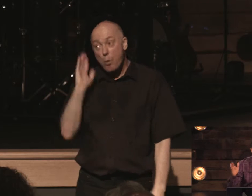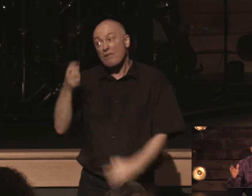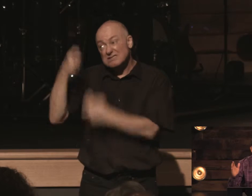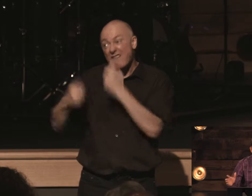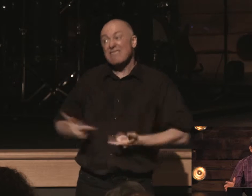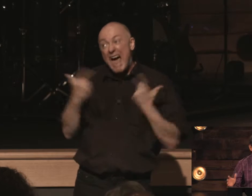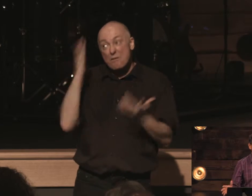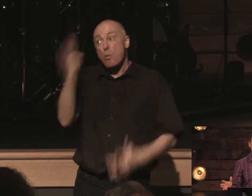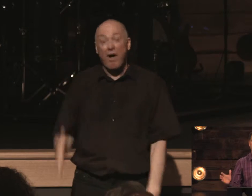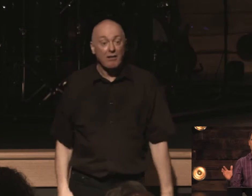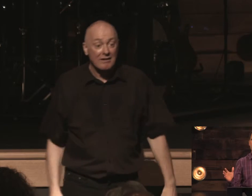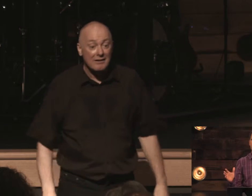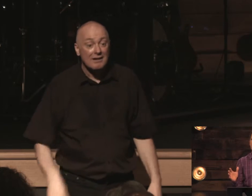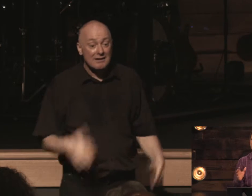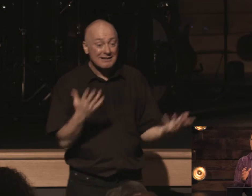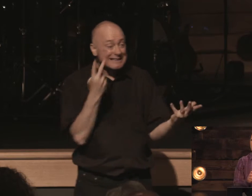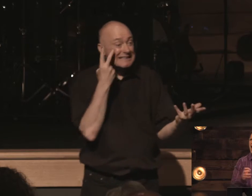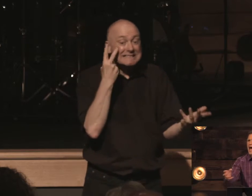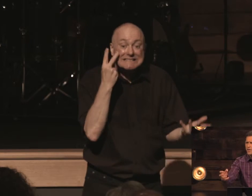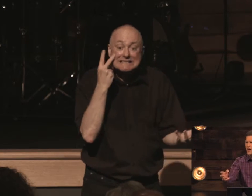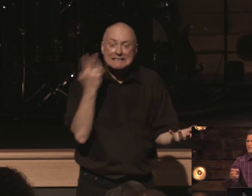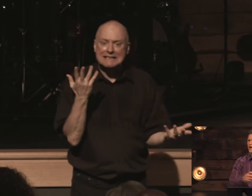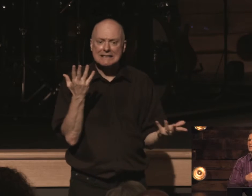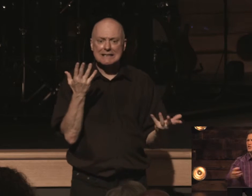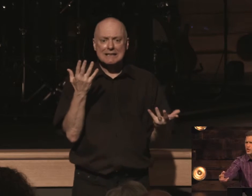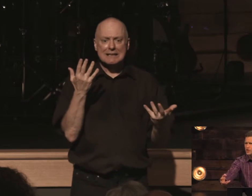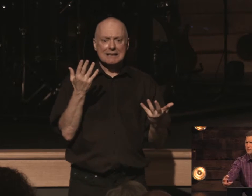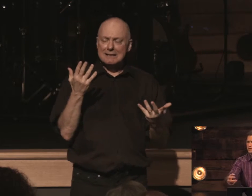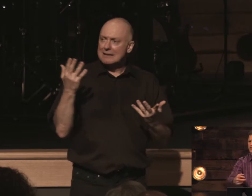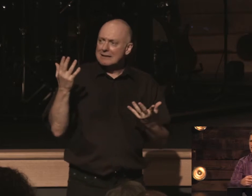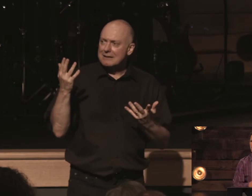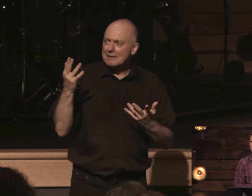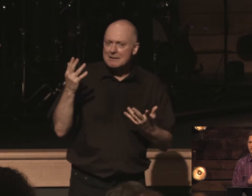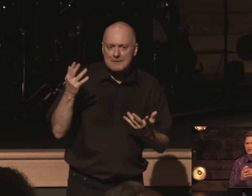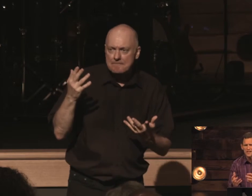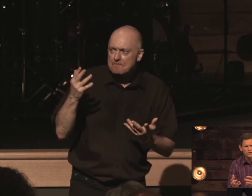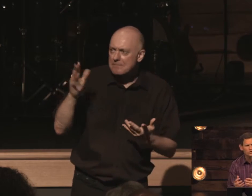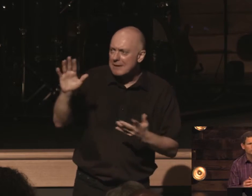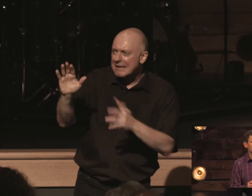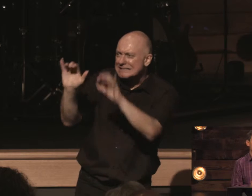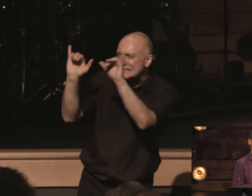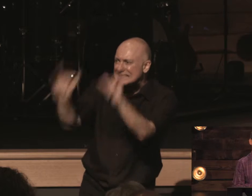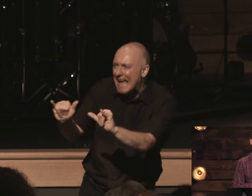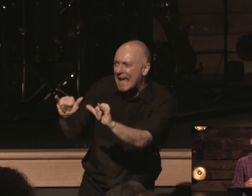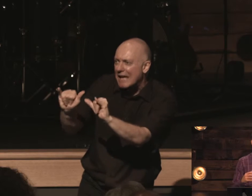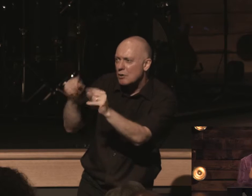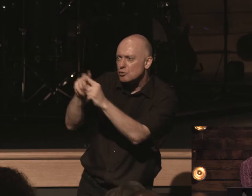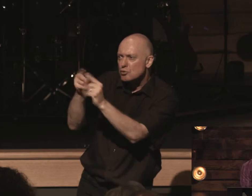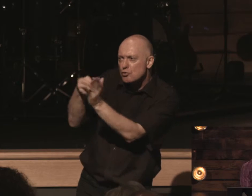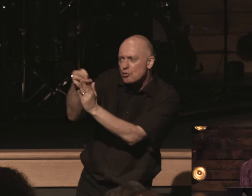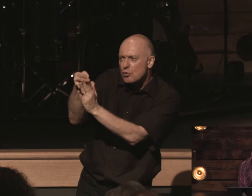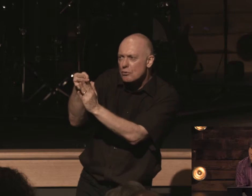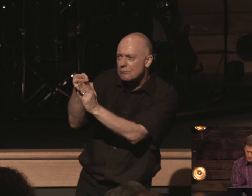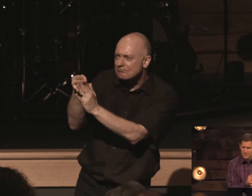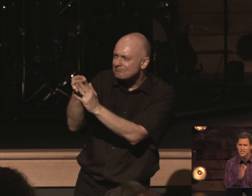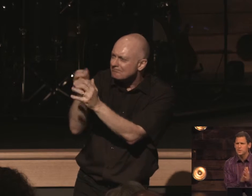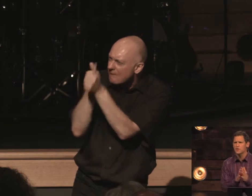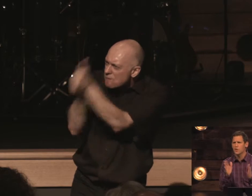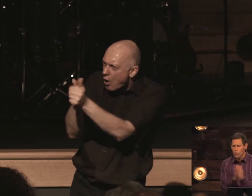for you see his see his path of of endurance stick to the truth cling to the truth timothy the